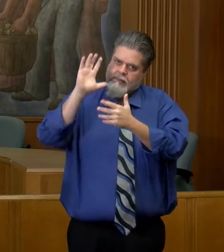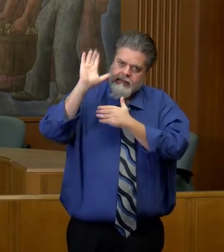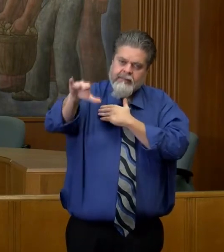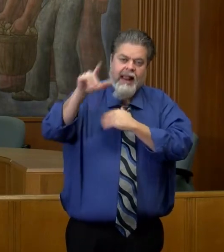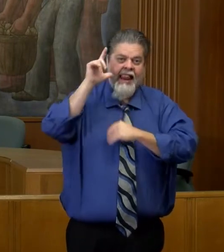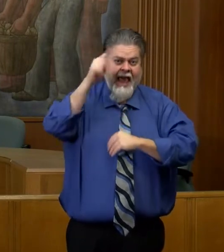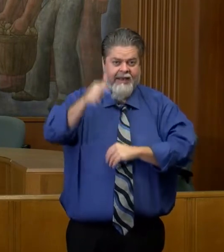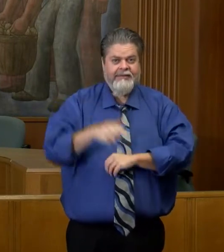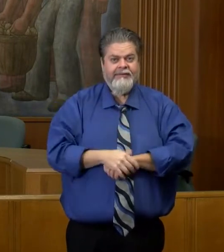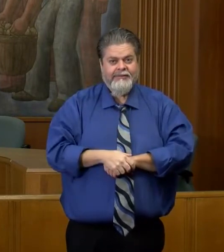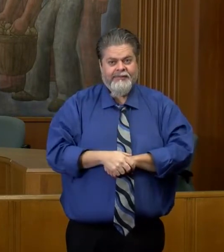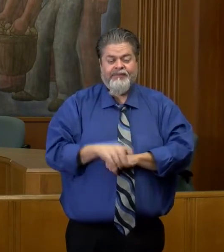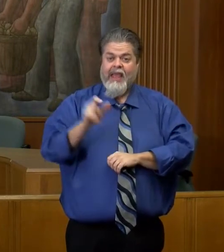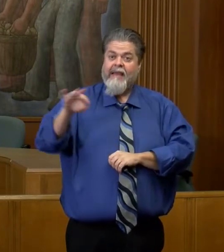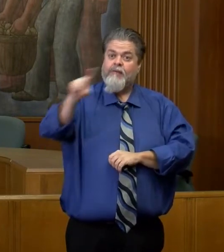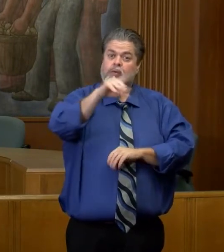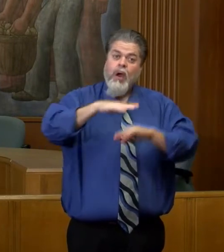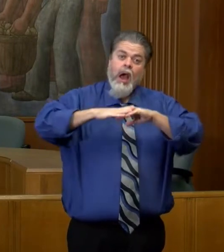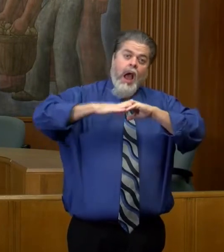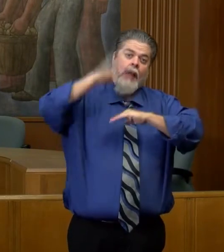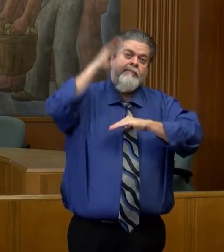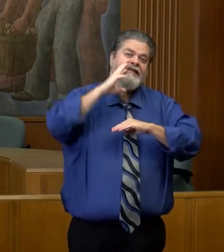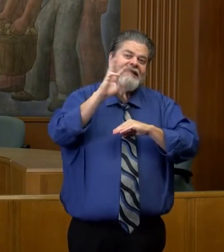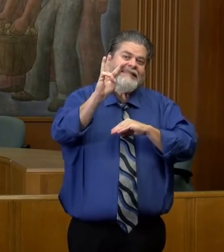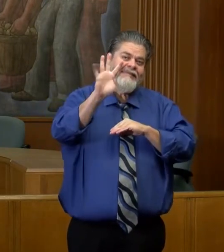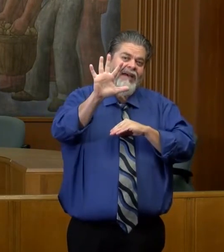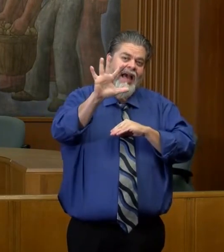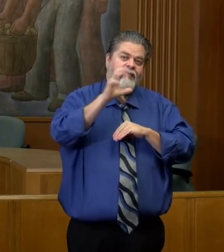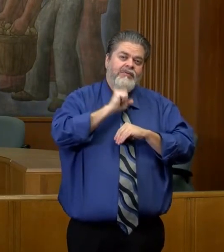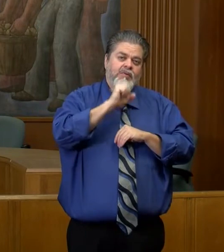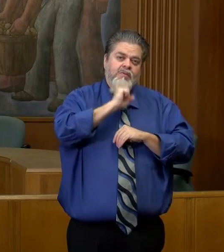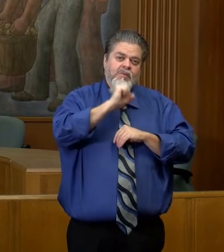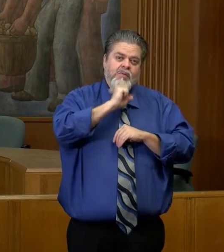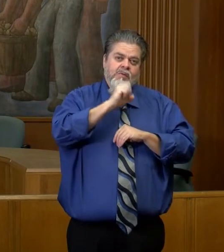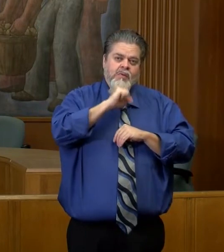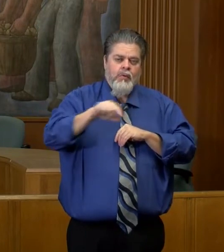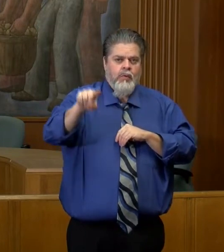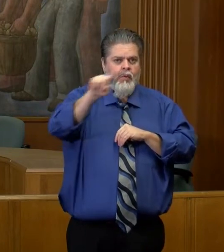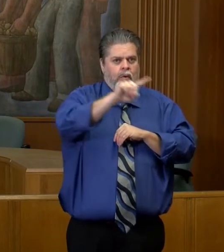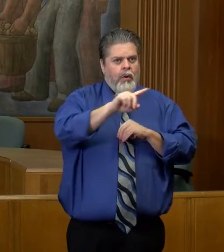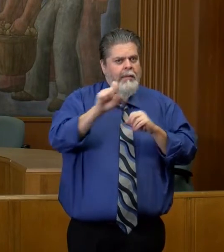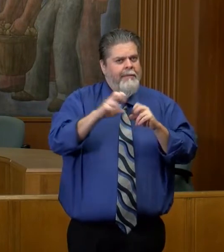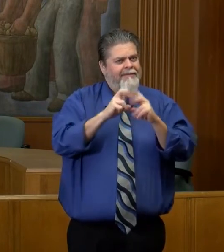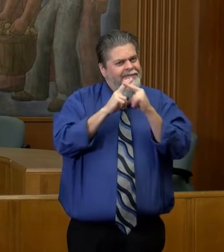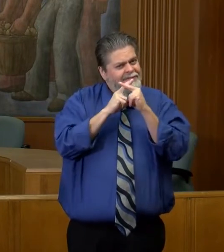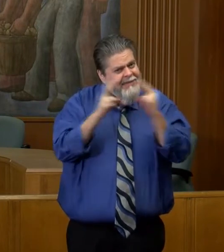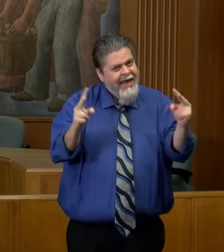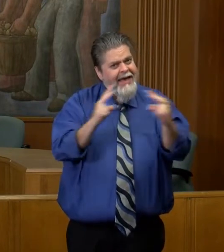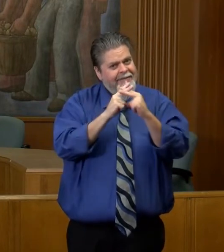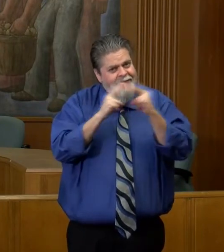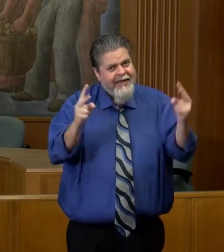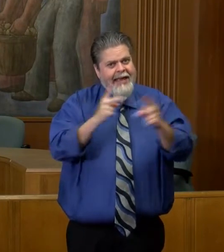Let me stress. If you are over the age of 65, you need to be extra diligent right now.